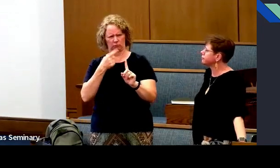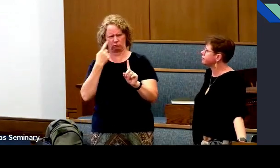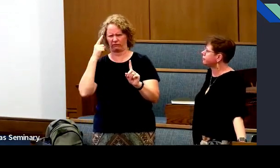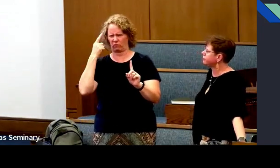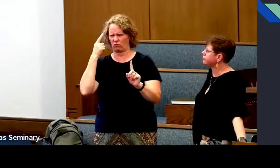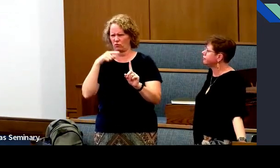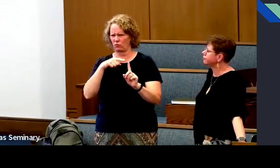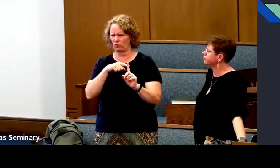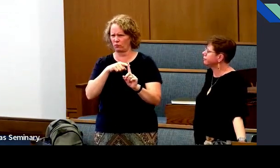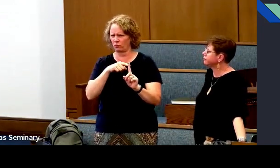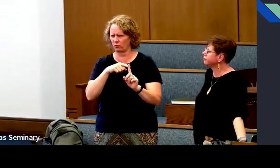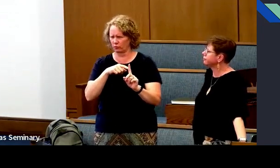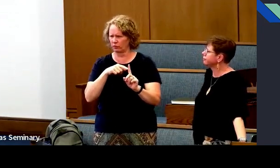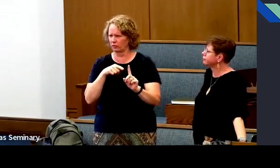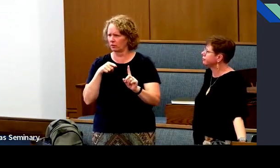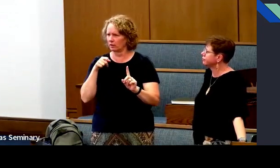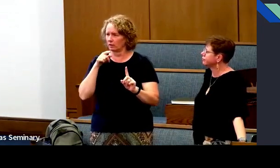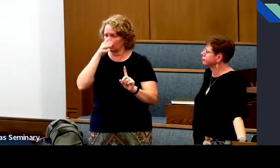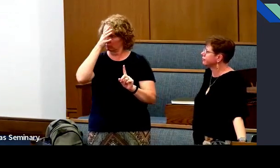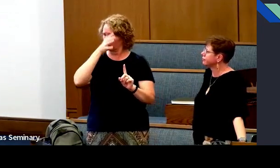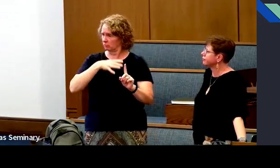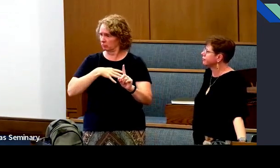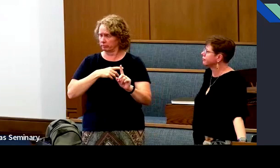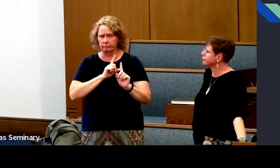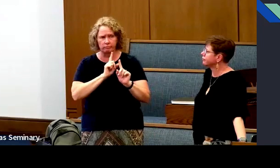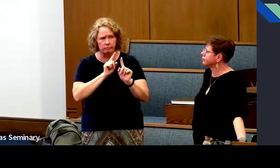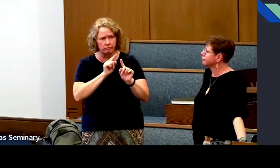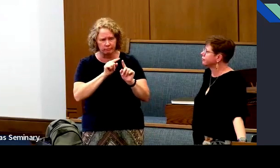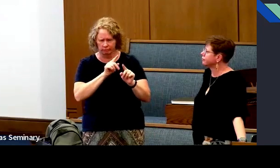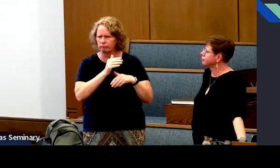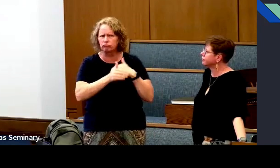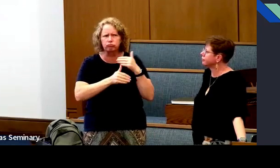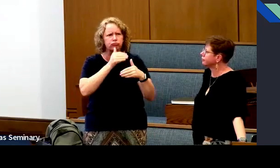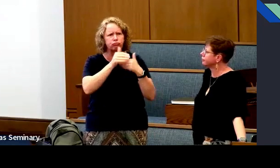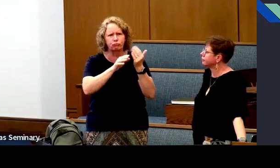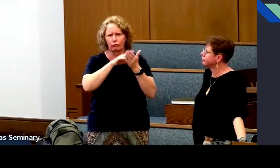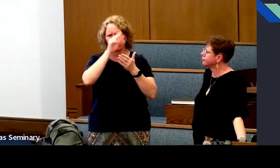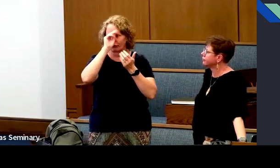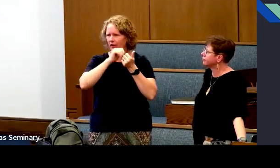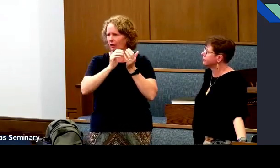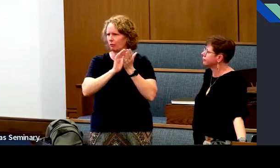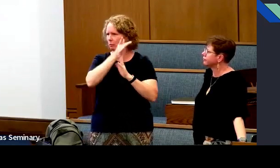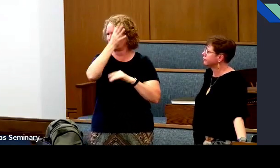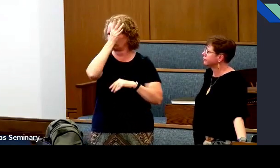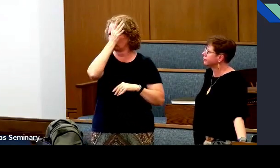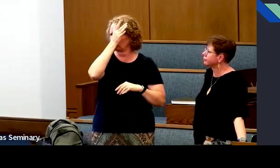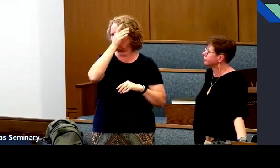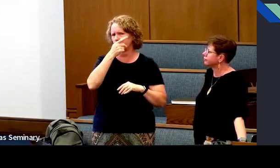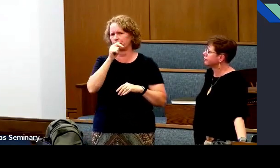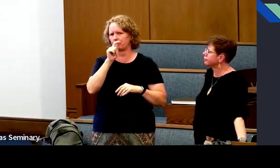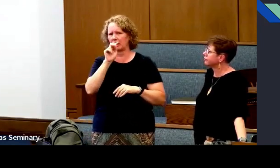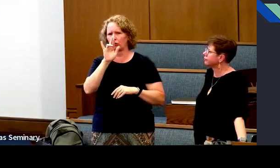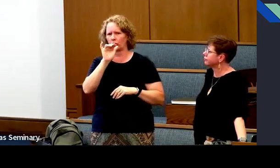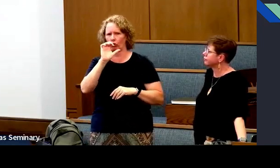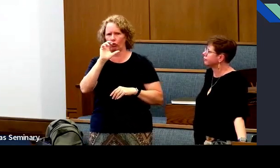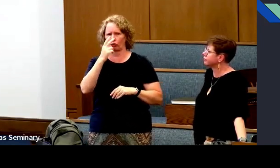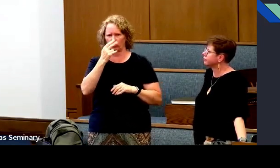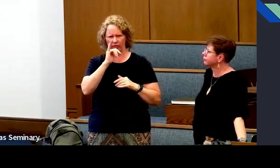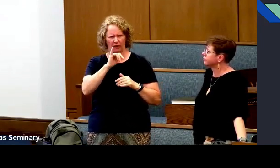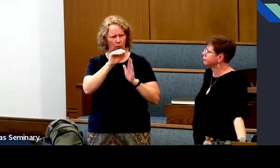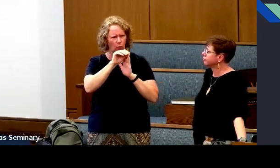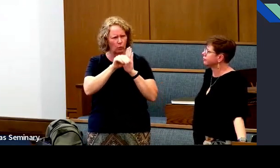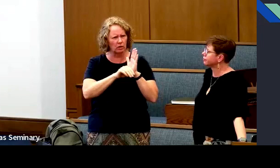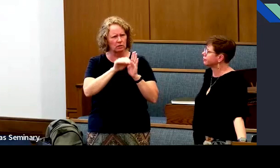As you attend the temple, have you thought about why we do that? Men go, and they learn how to become fathers